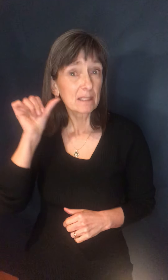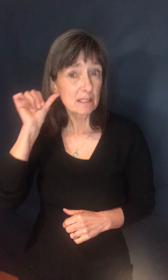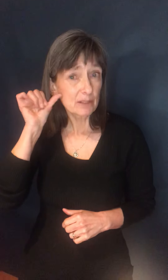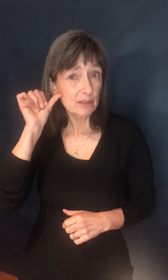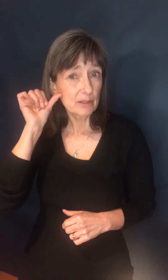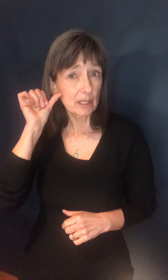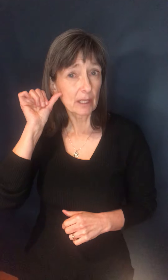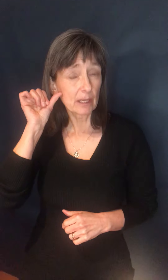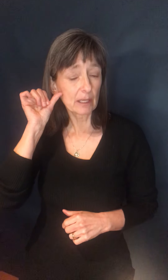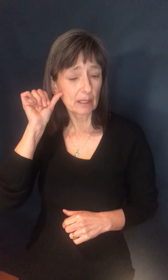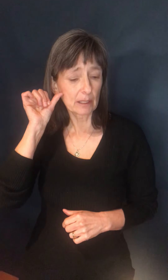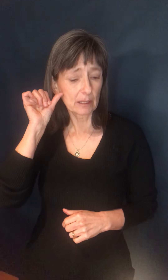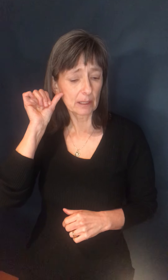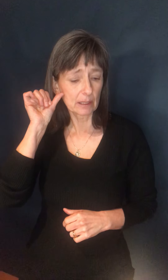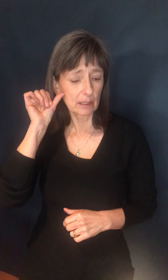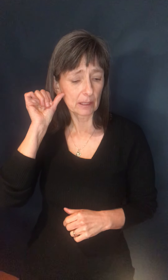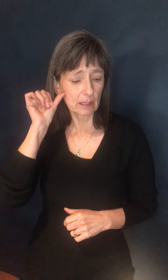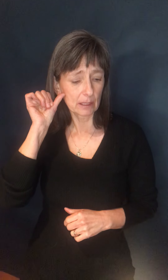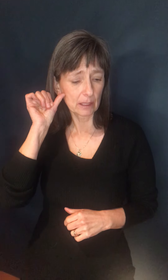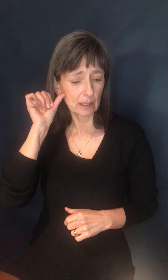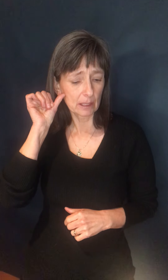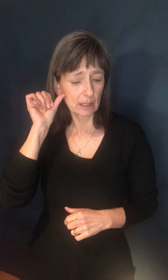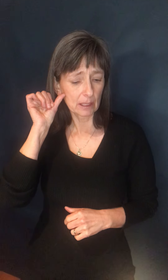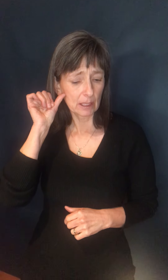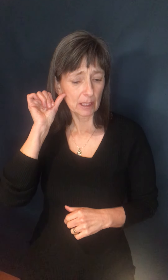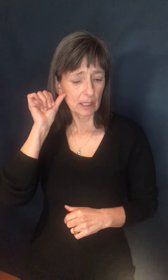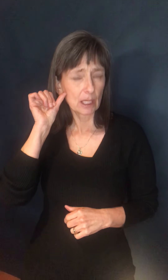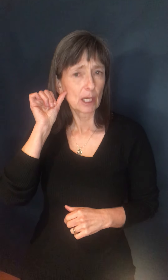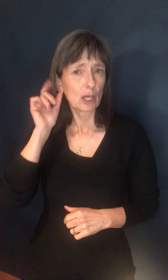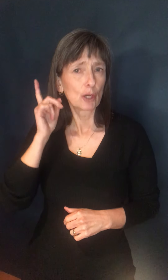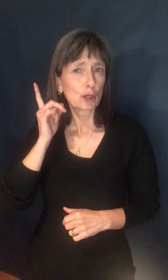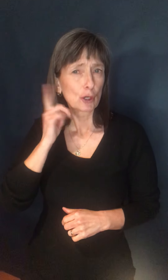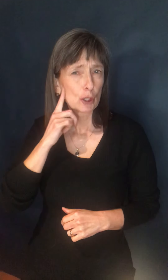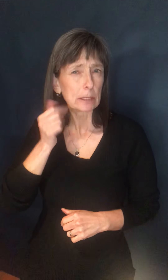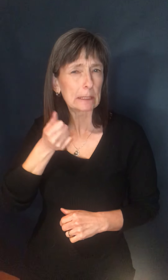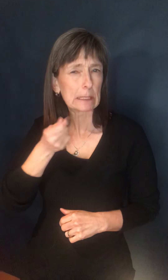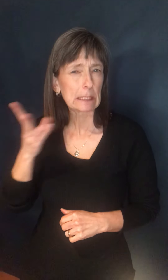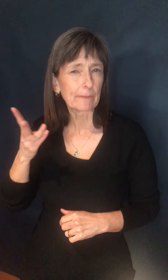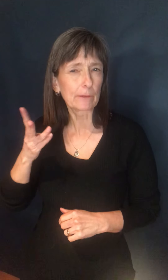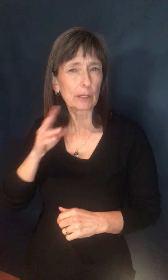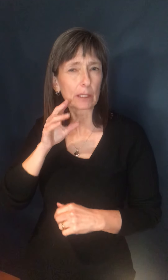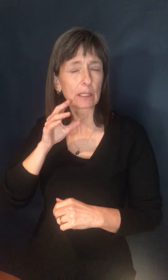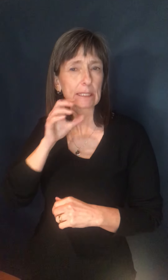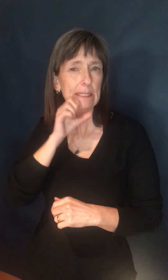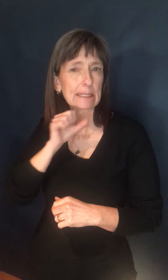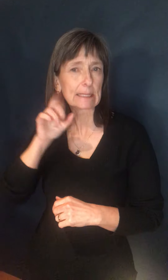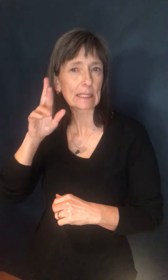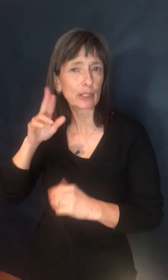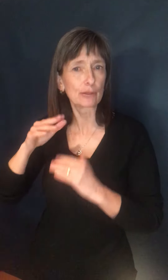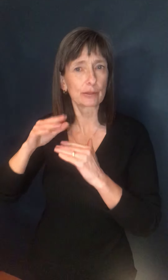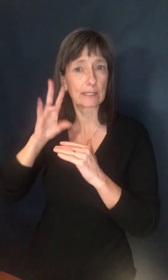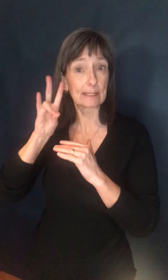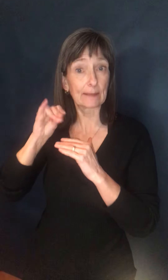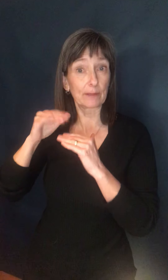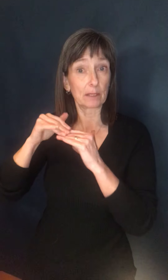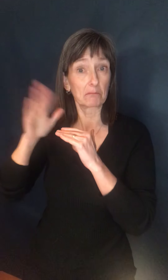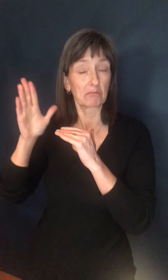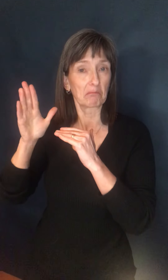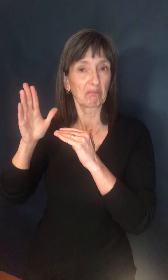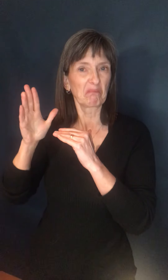uh, uh, number of, uh, 70 plus seniors who have access code from their relatives. And it's conceded